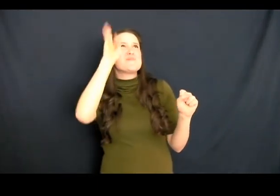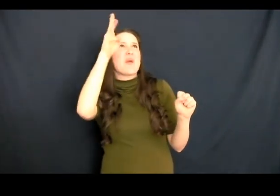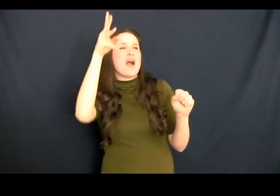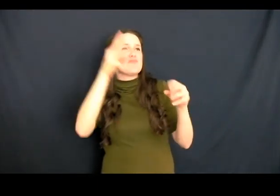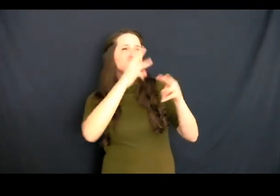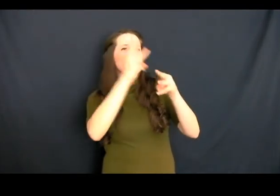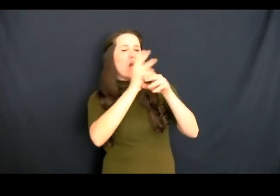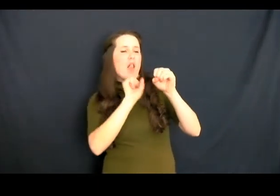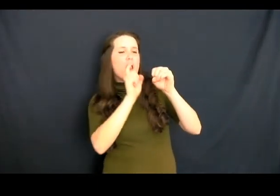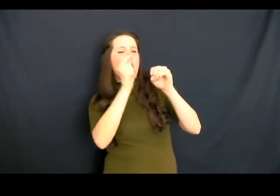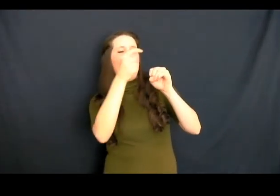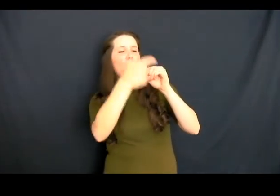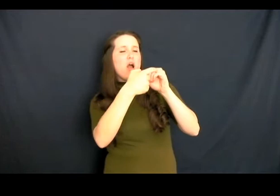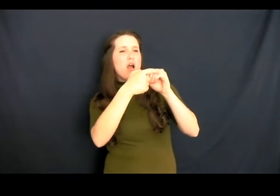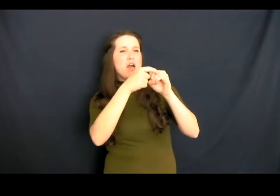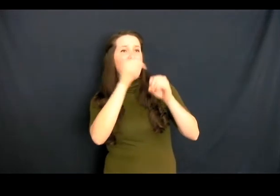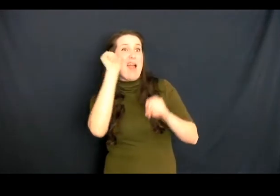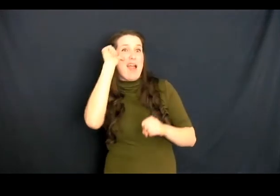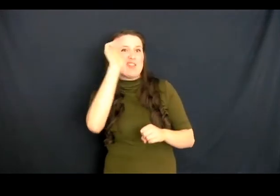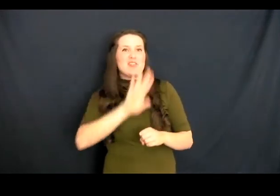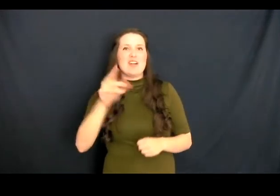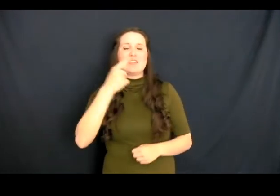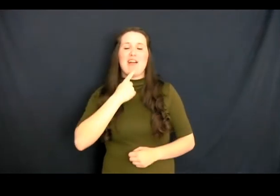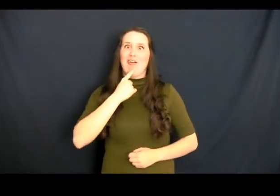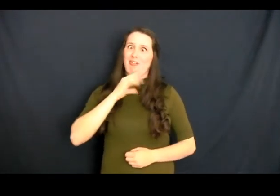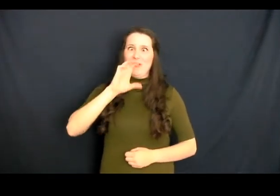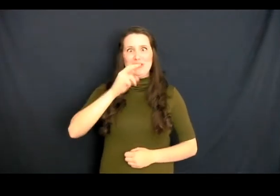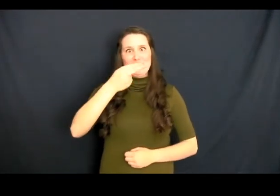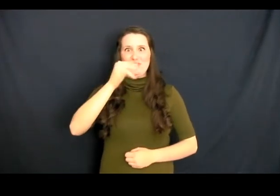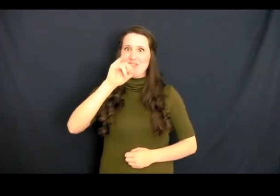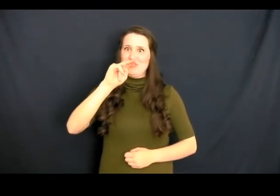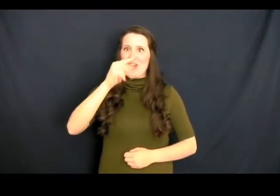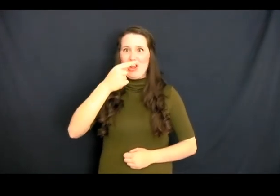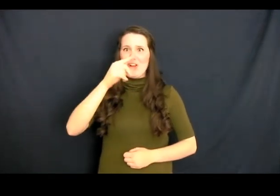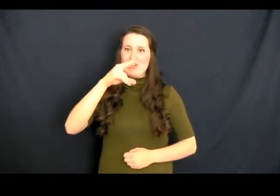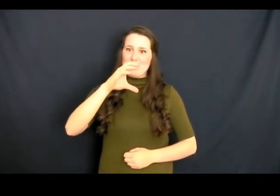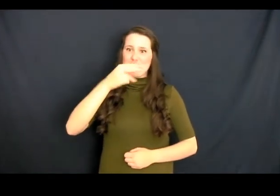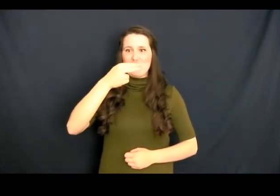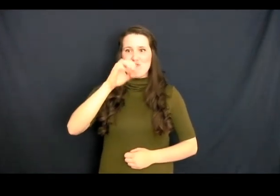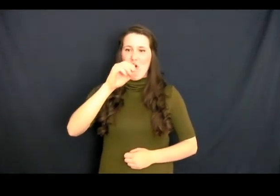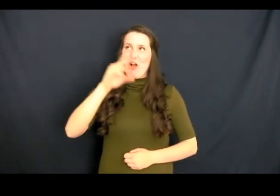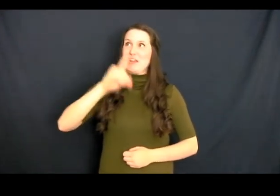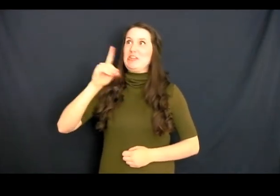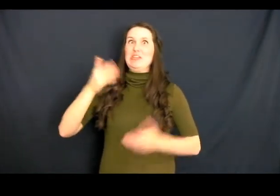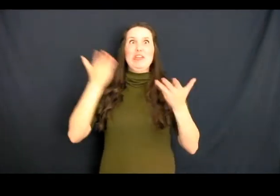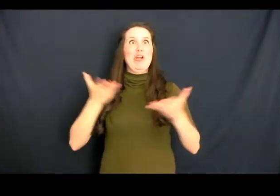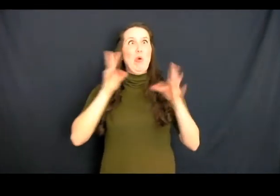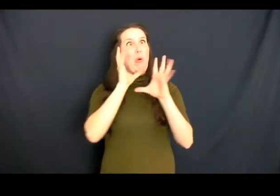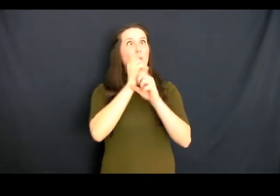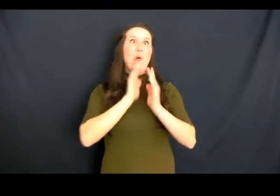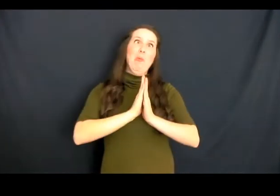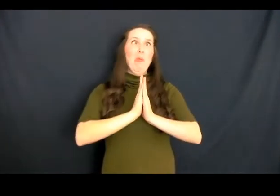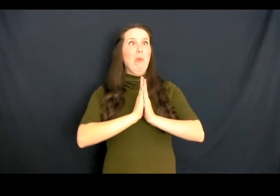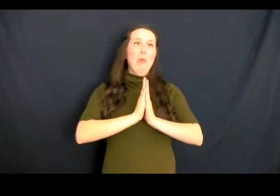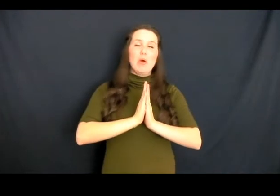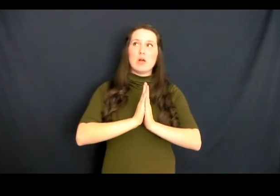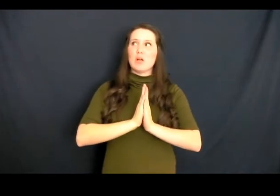newscaster in China going, Ching Chong, Ching Chong, Danny DeVito, Ching Chong. When told why this might be inappropriate, Rosie became